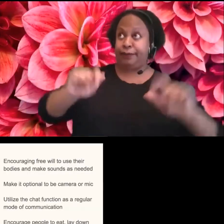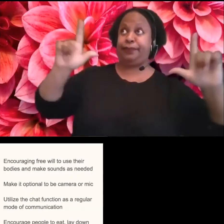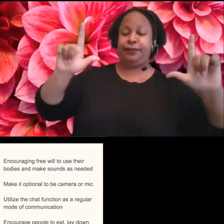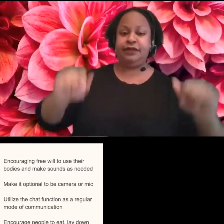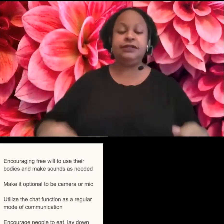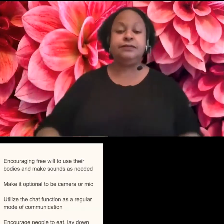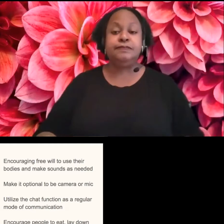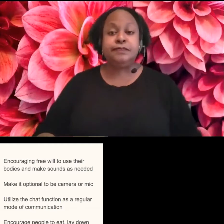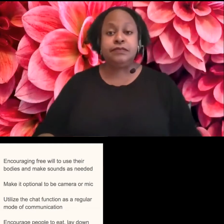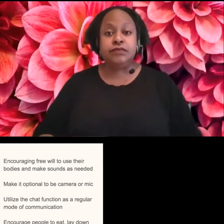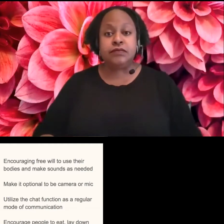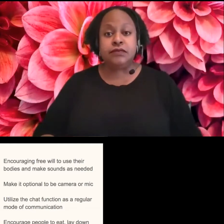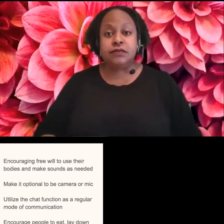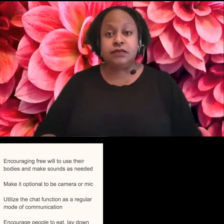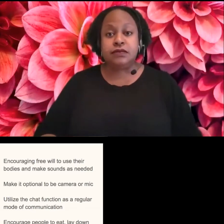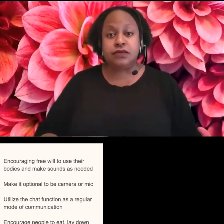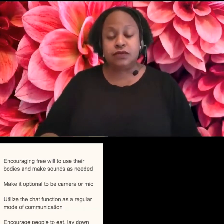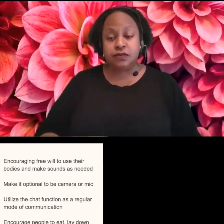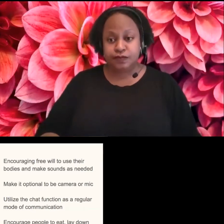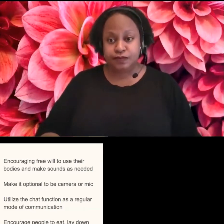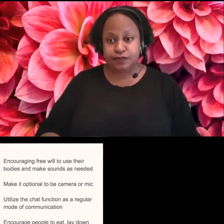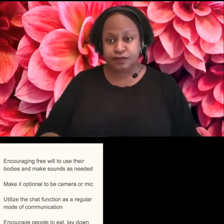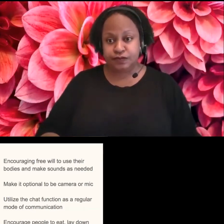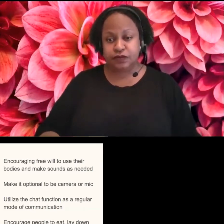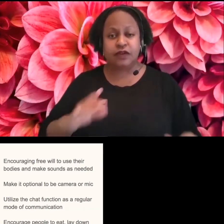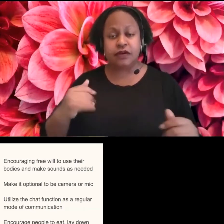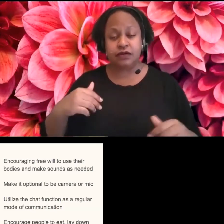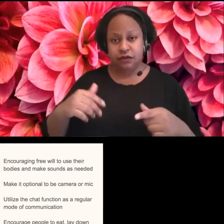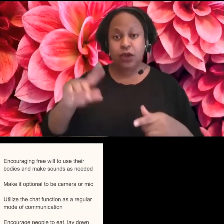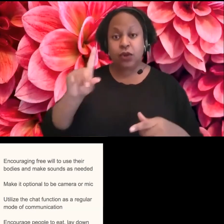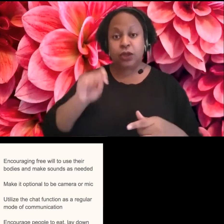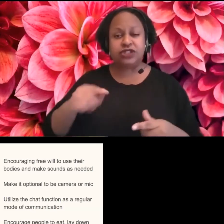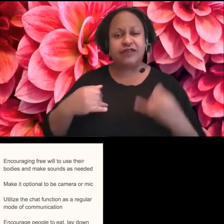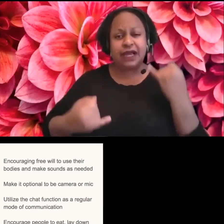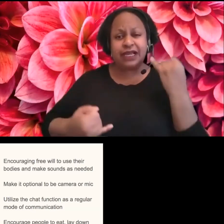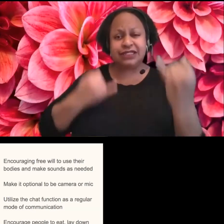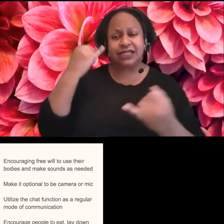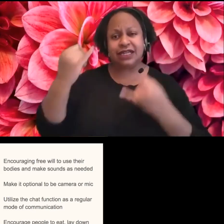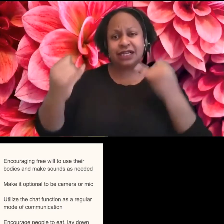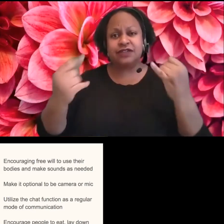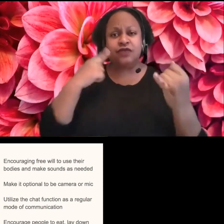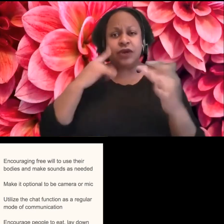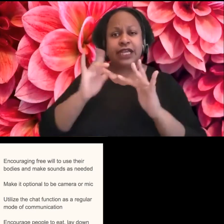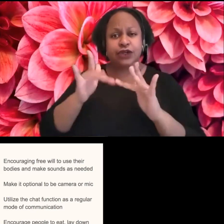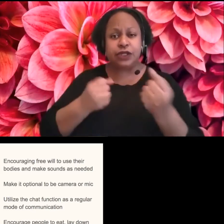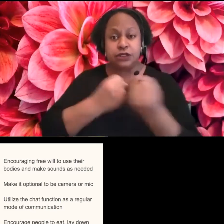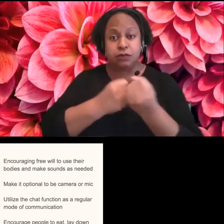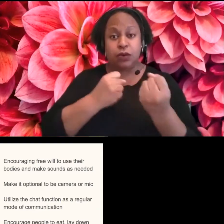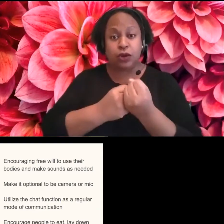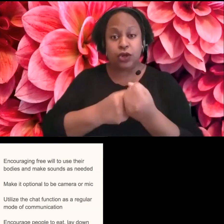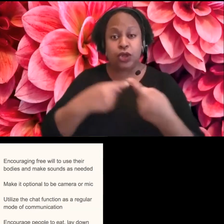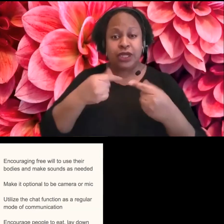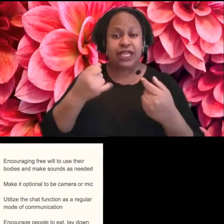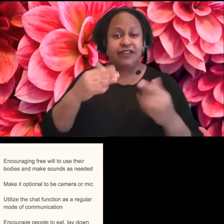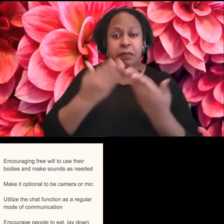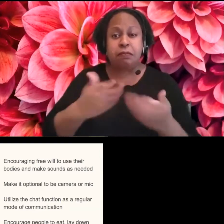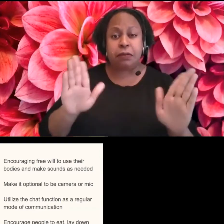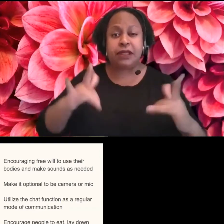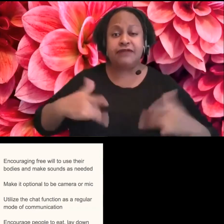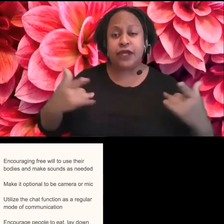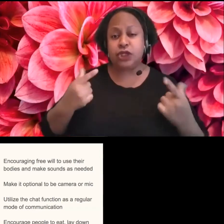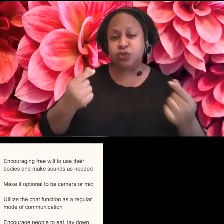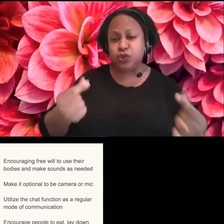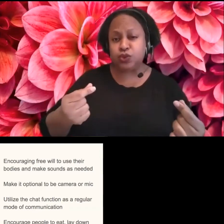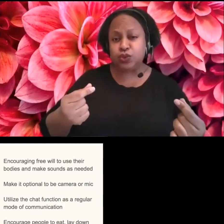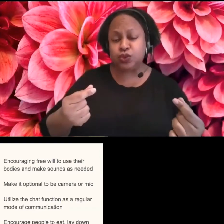support for participants at public events? That's definitely very difficult. It depends on the realm of the